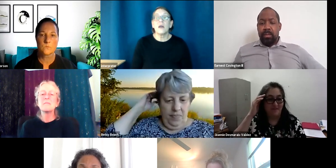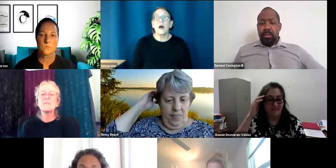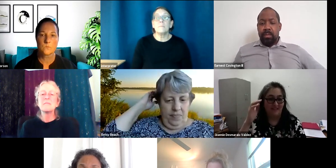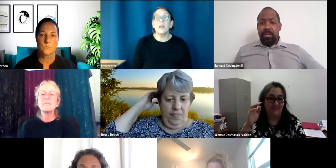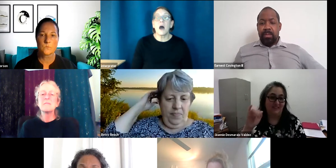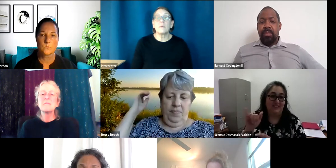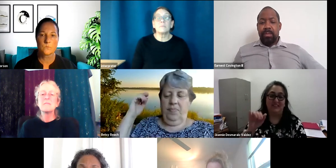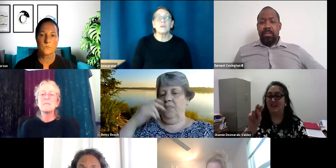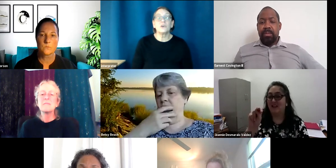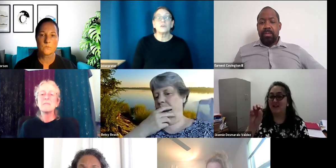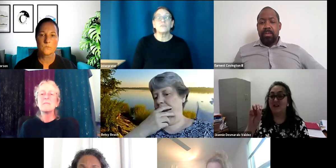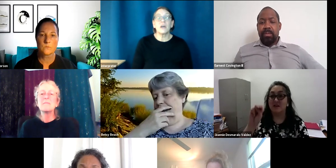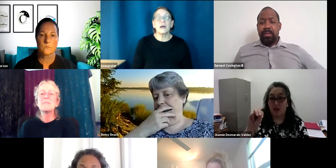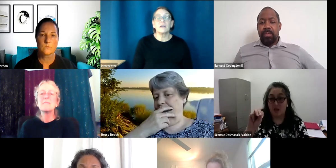nom nom. Have you heard of that?